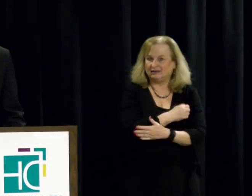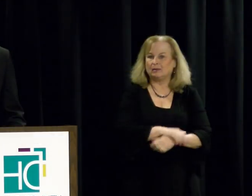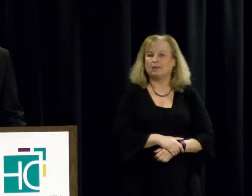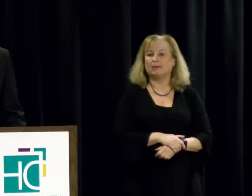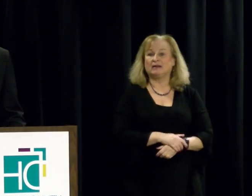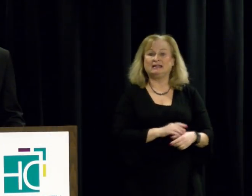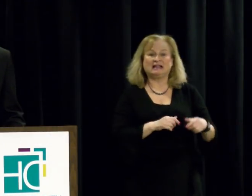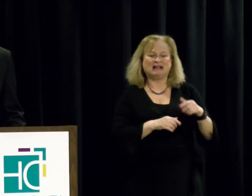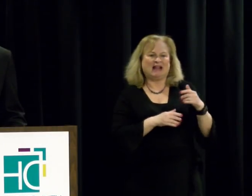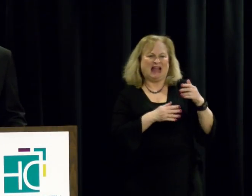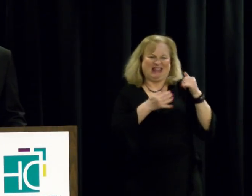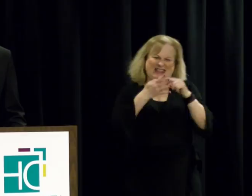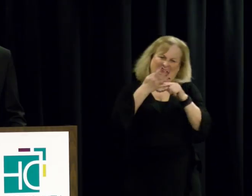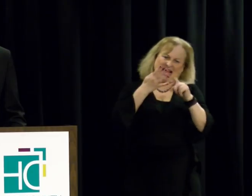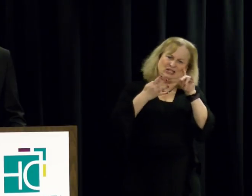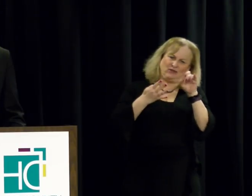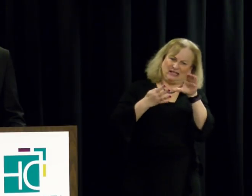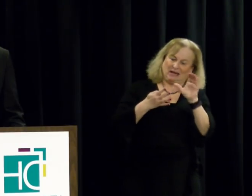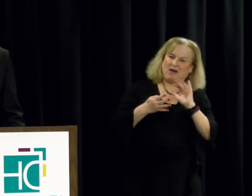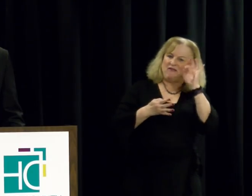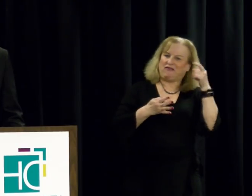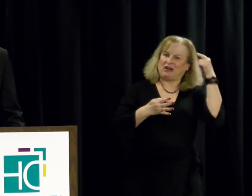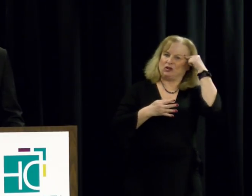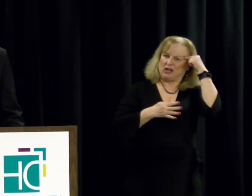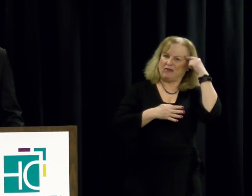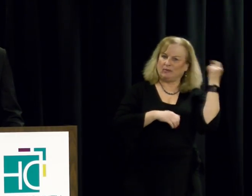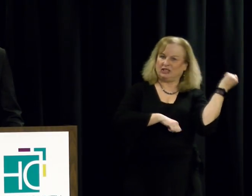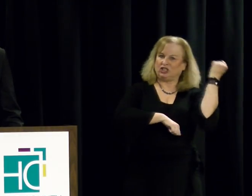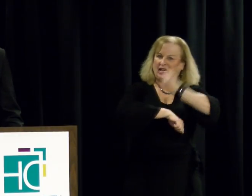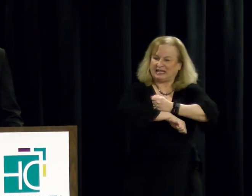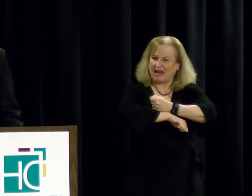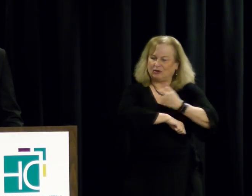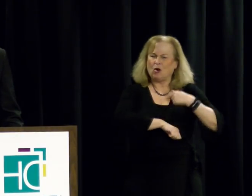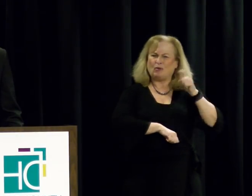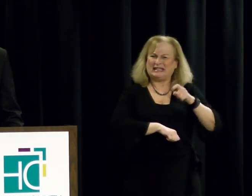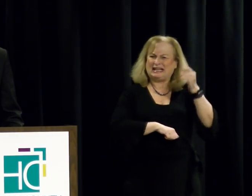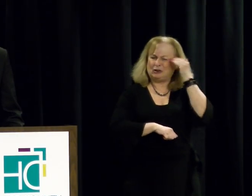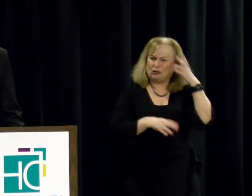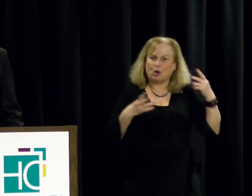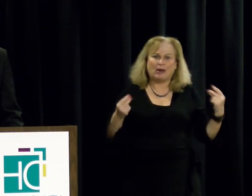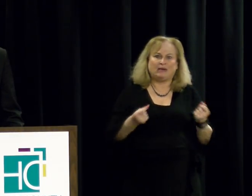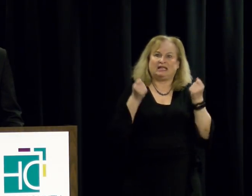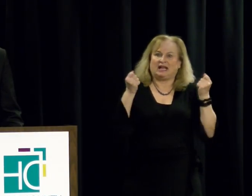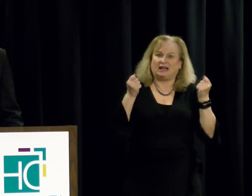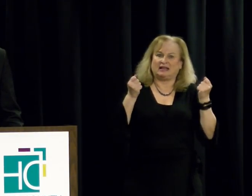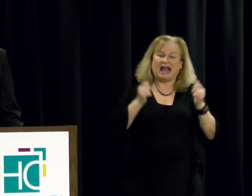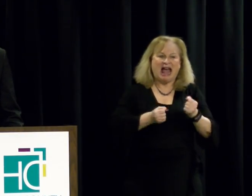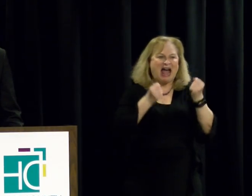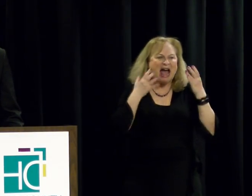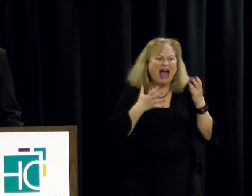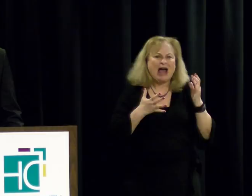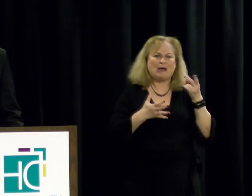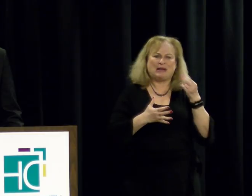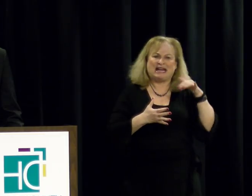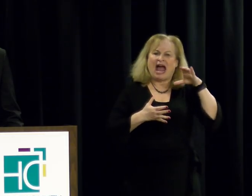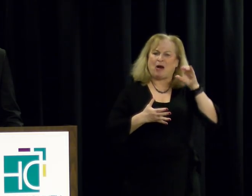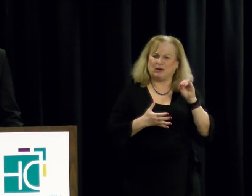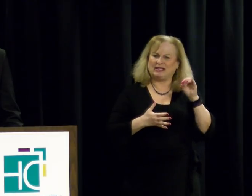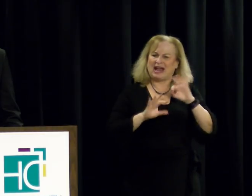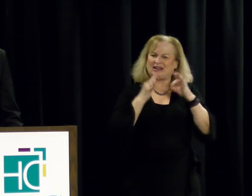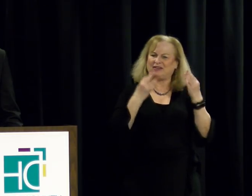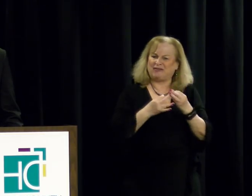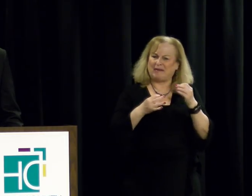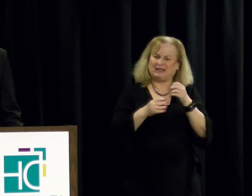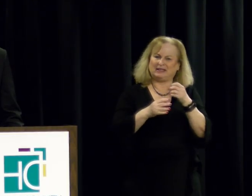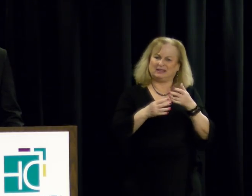In late December, when our federal government shutdown, we needed to know immediately how many Howard County families